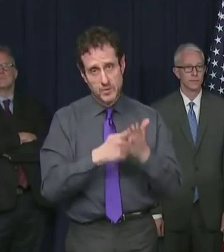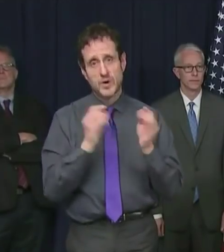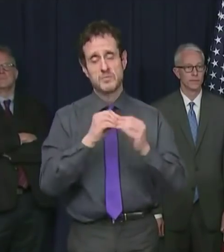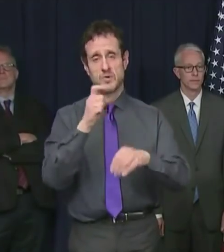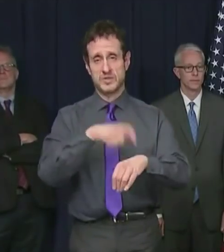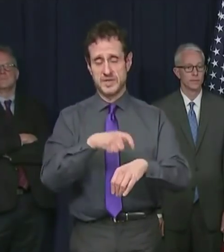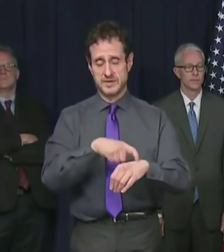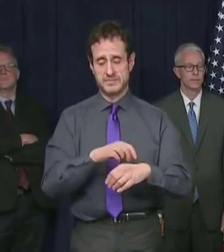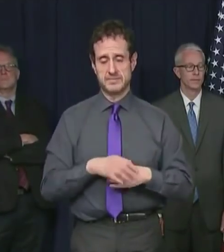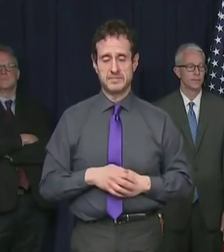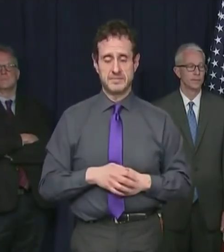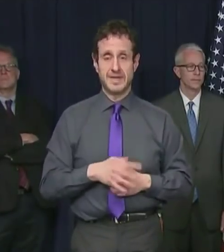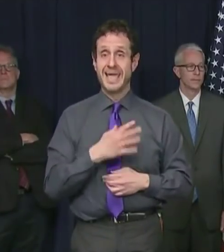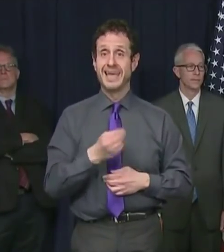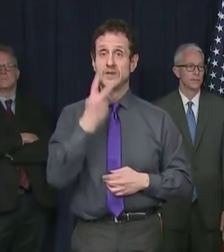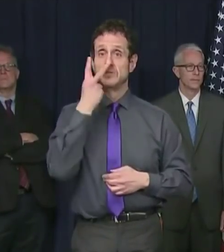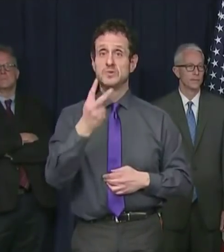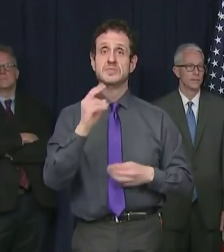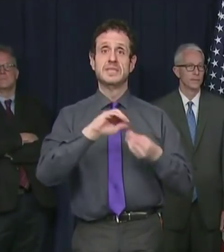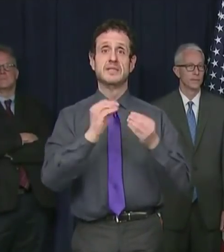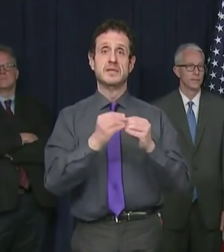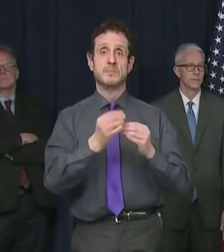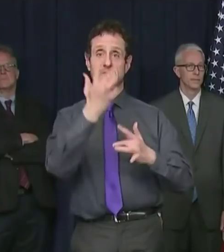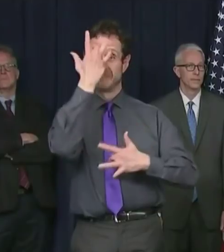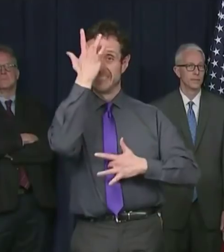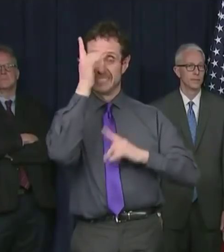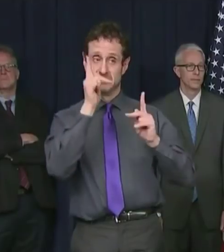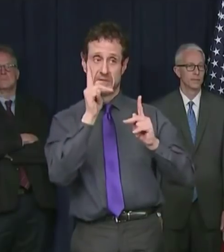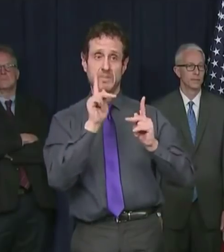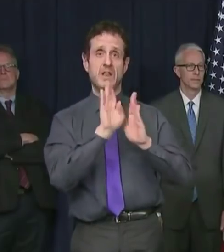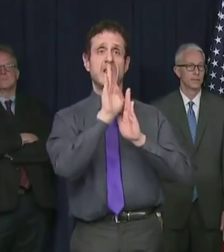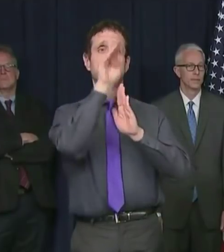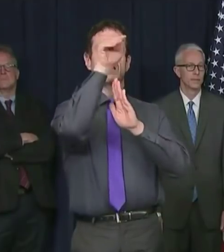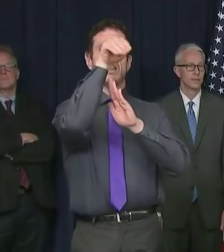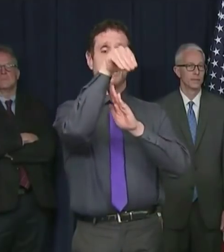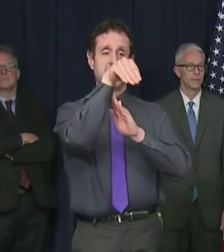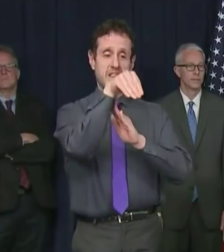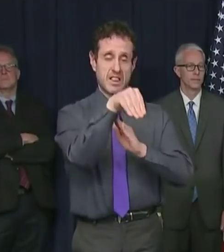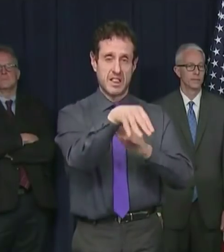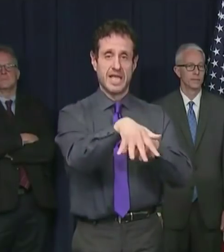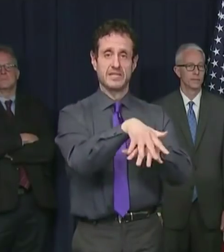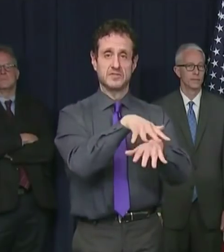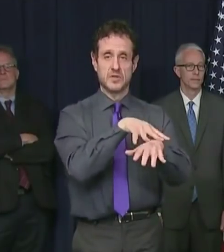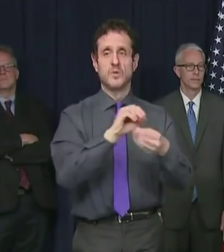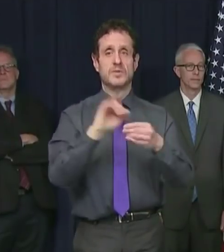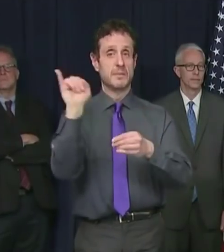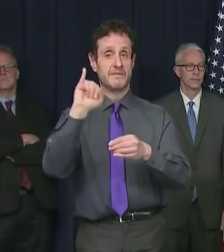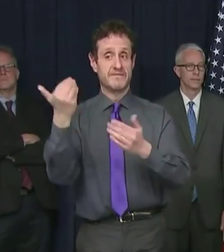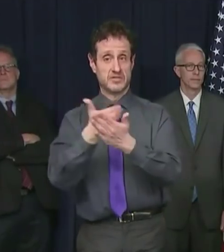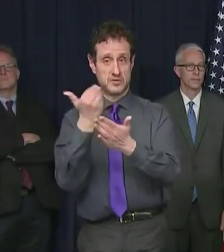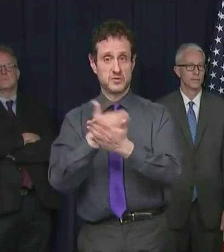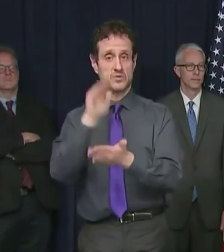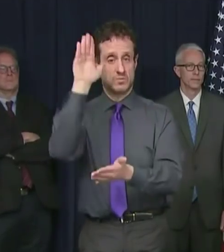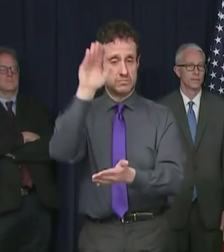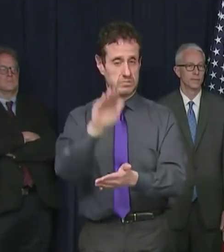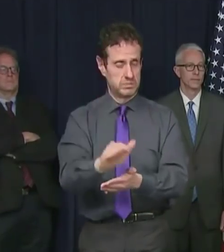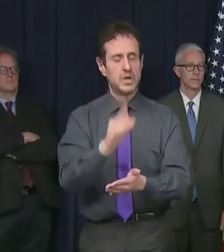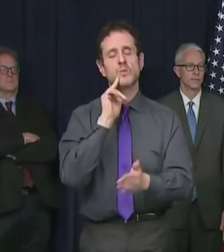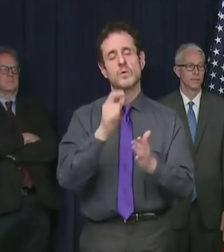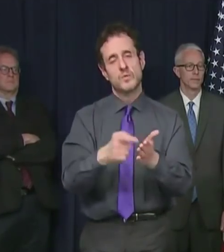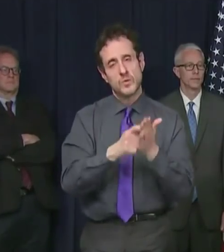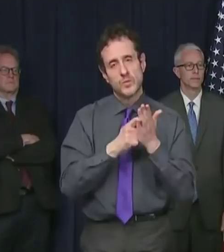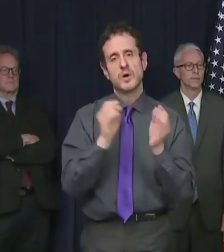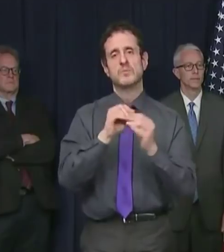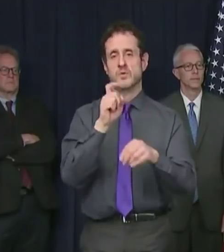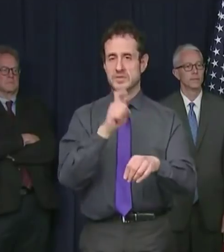It'll take even longer to see the rate come down and see it slowing and infections going down. So please don't